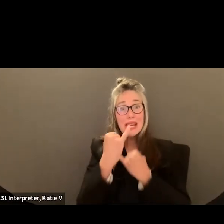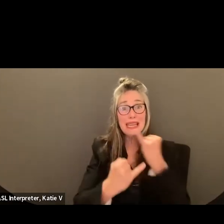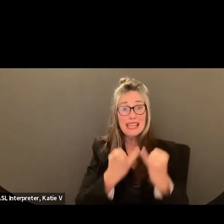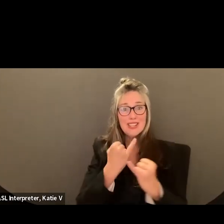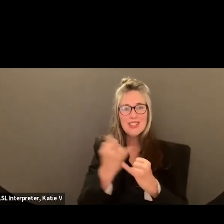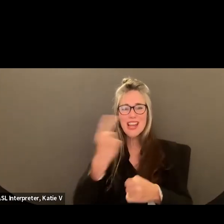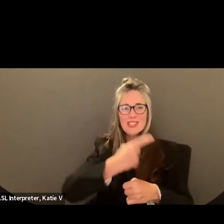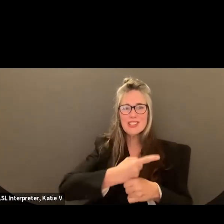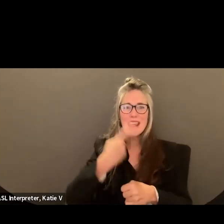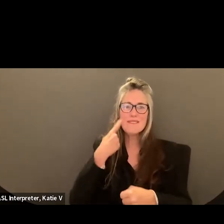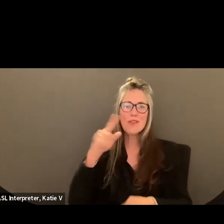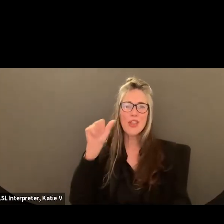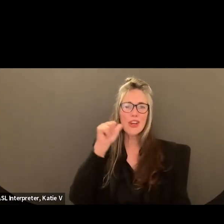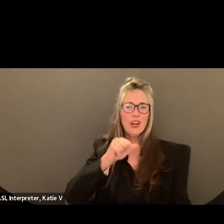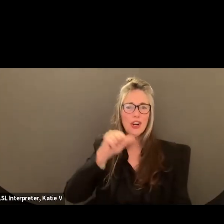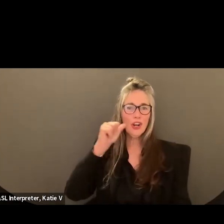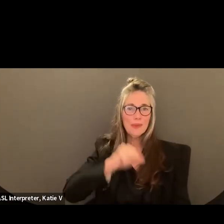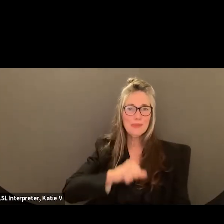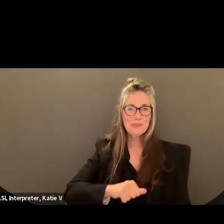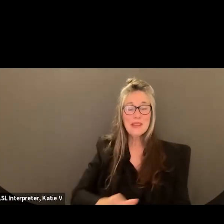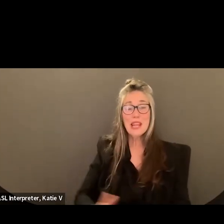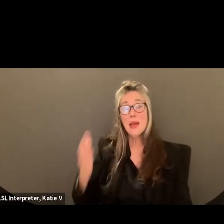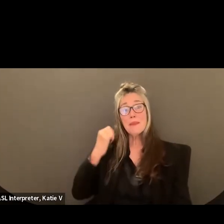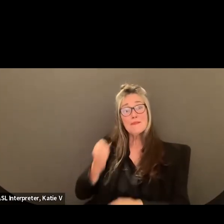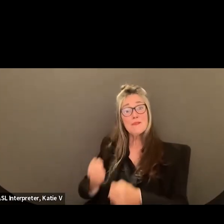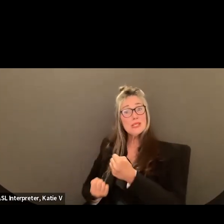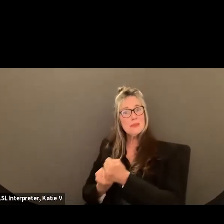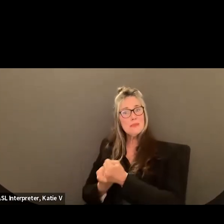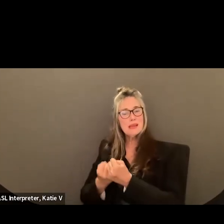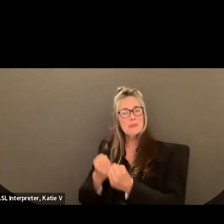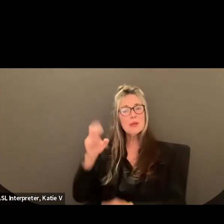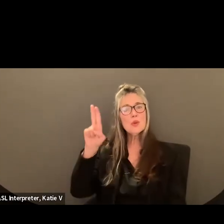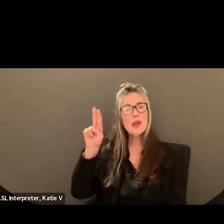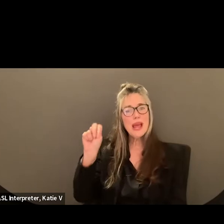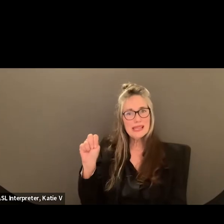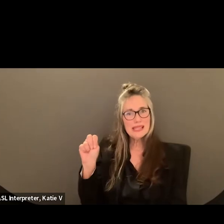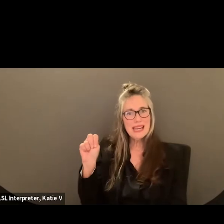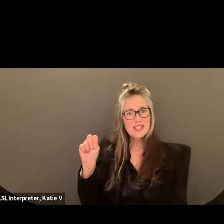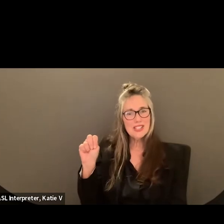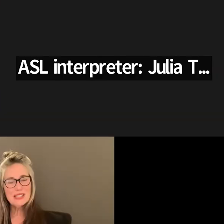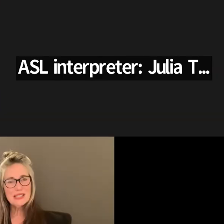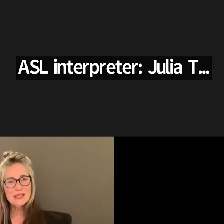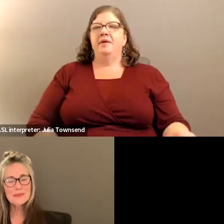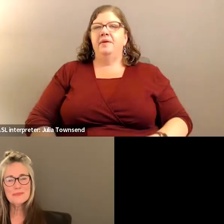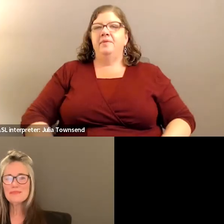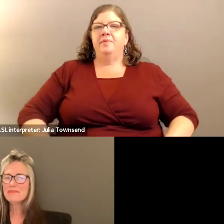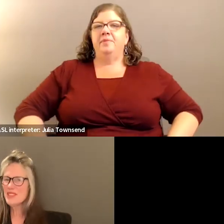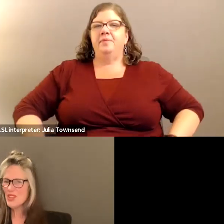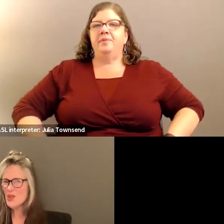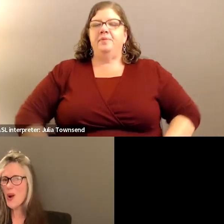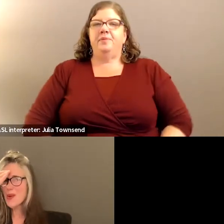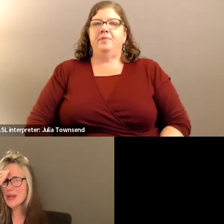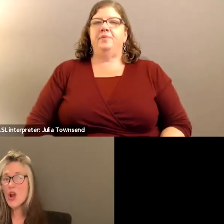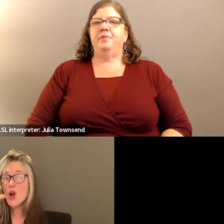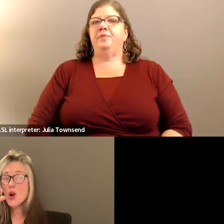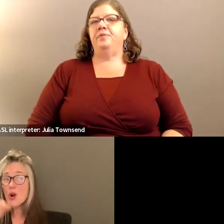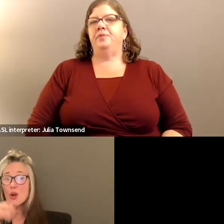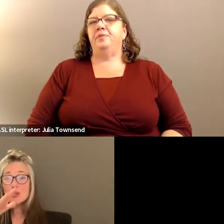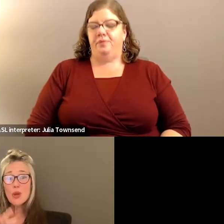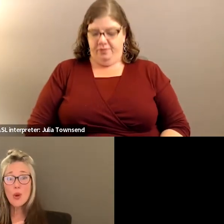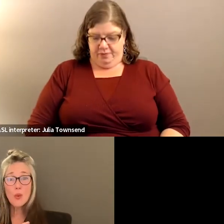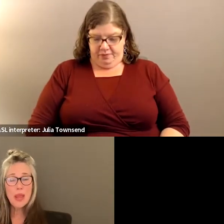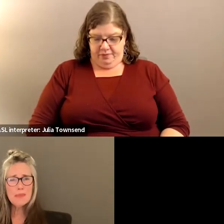of the Girl. It was originally sponsored by the United Nations. And as we all probably know, girls and women